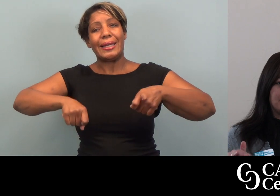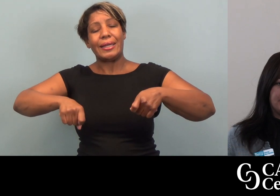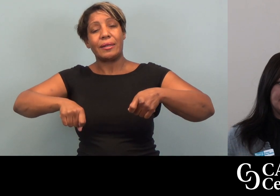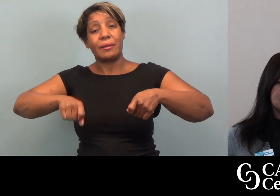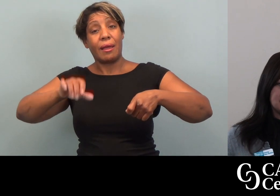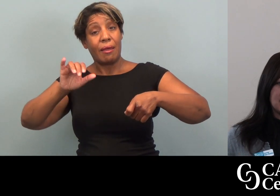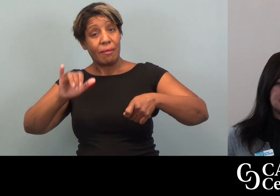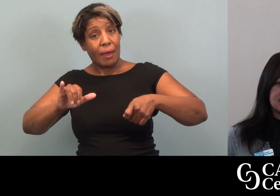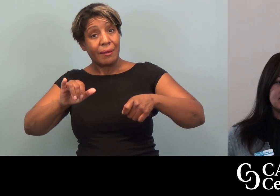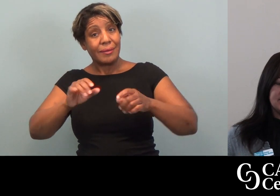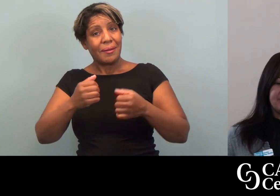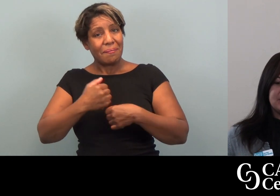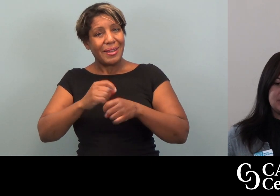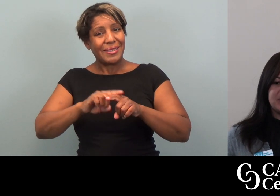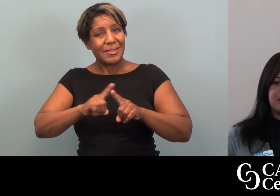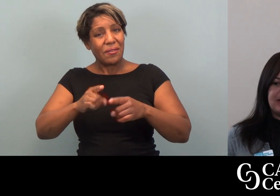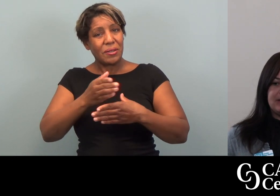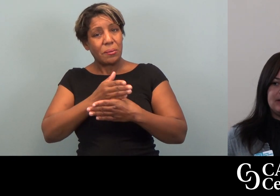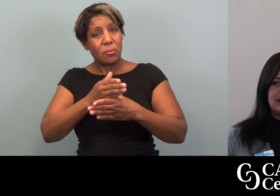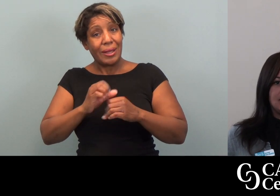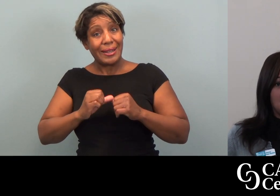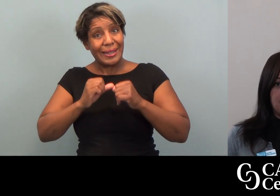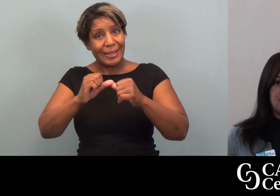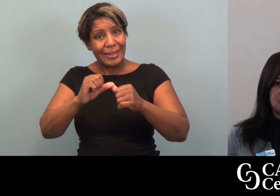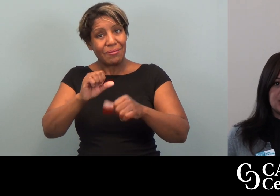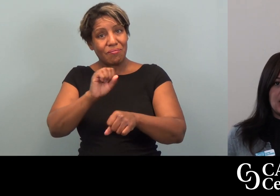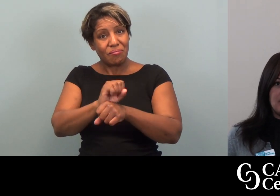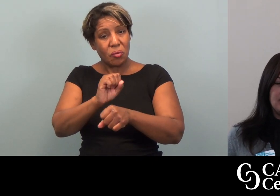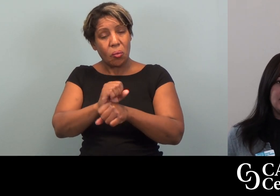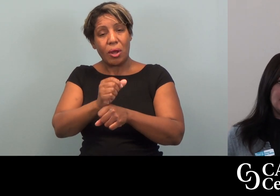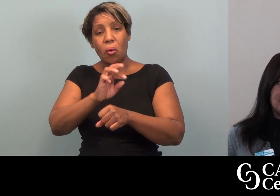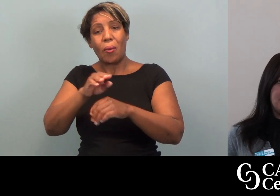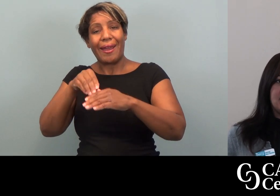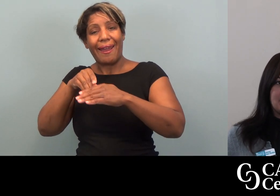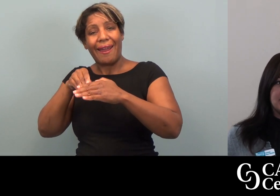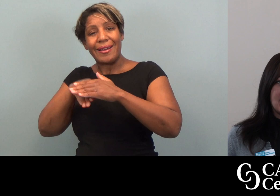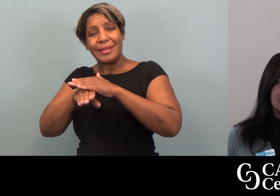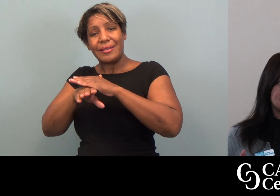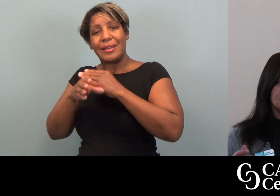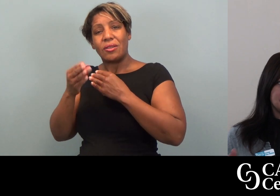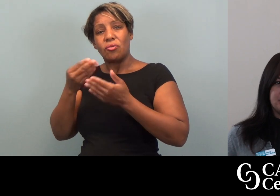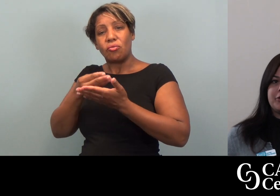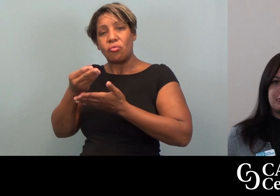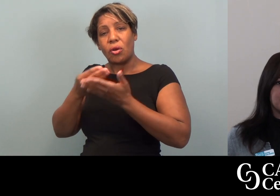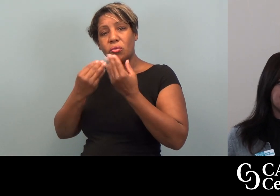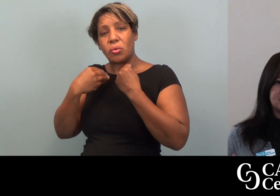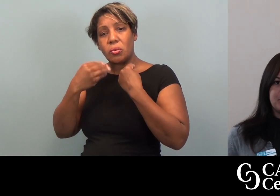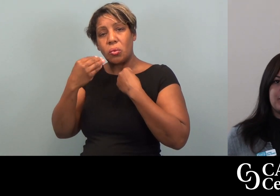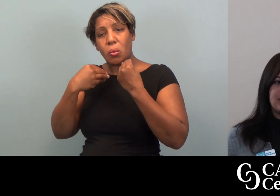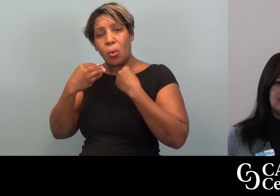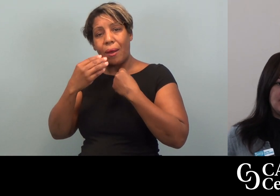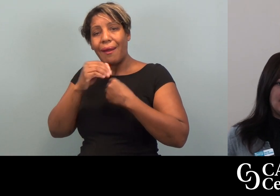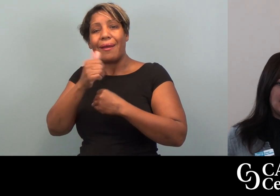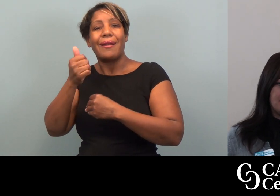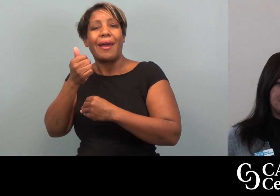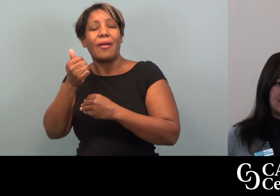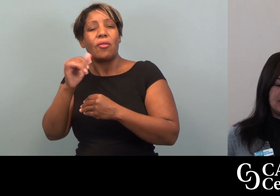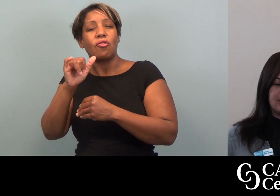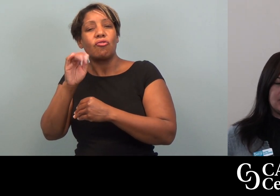And really sometimes that's the difference between keeping your job and being able to access the grocery store